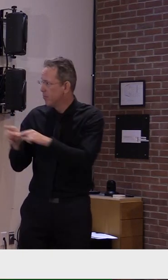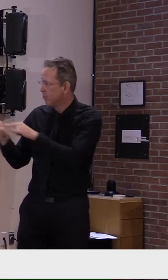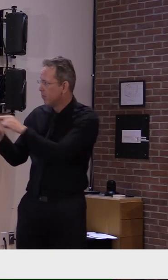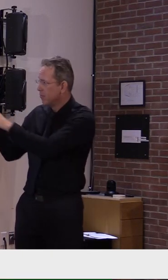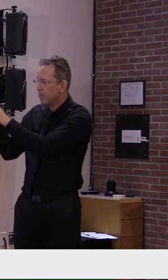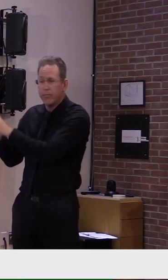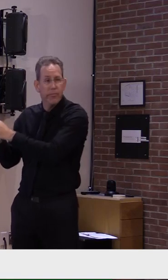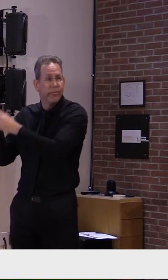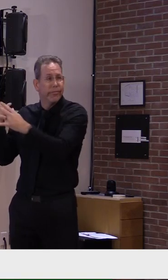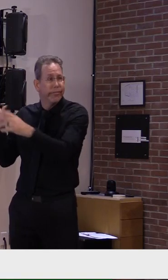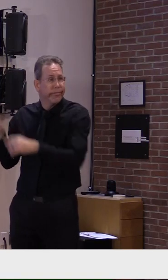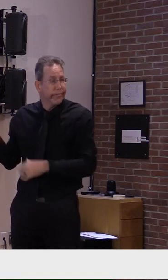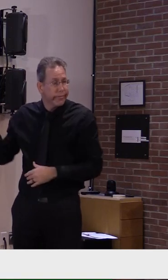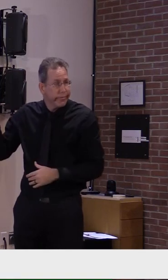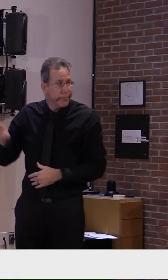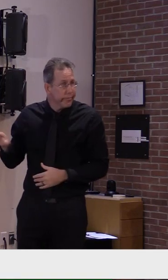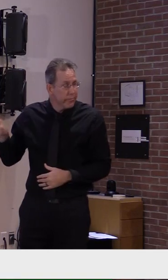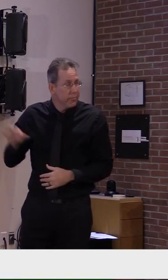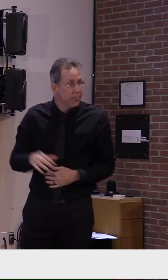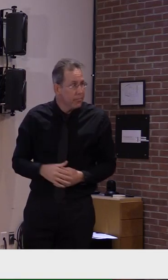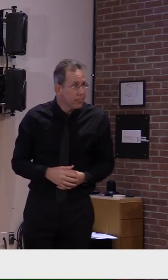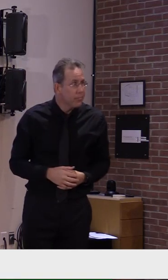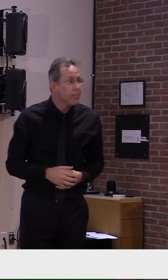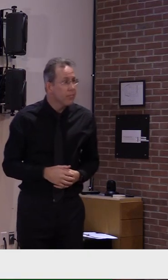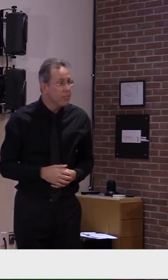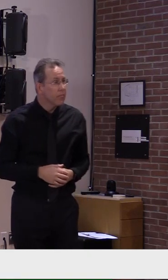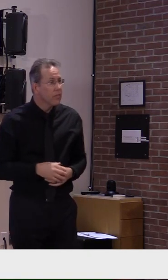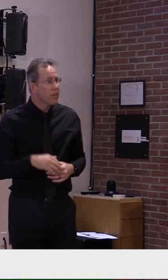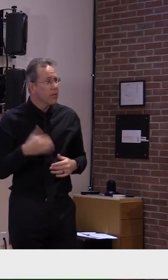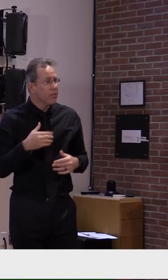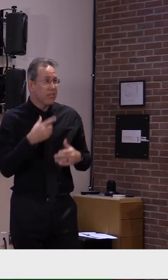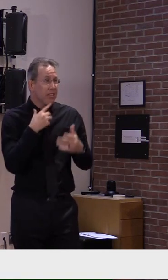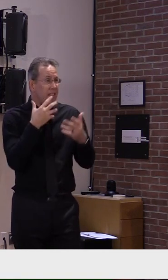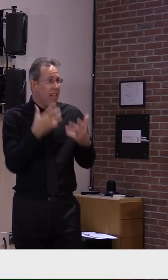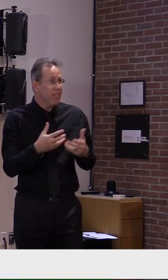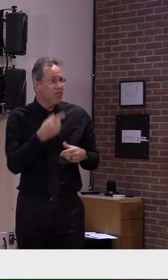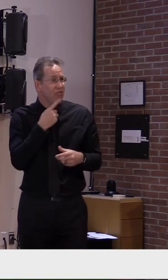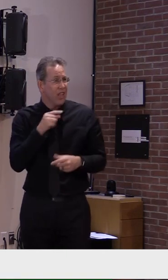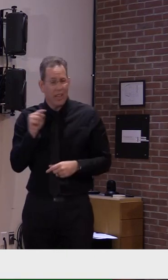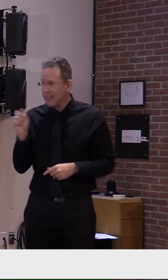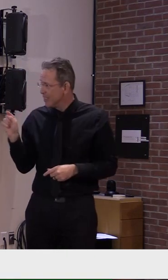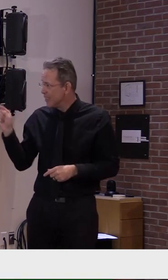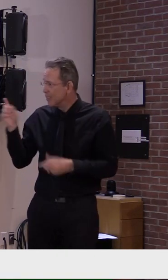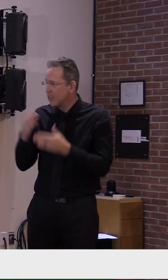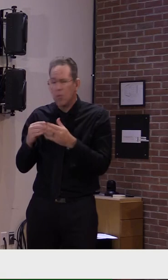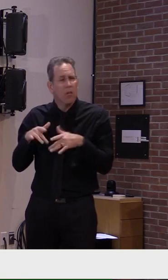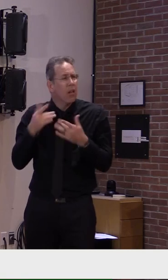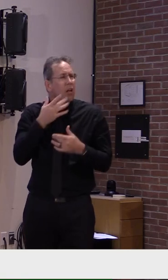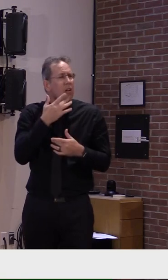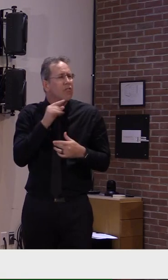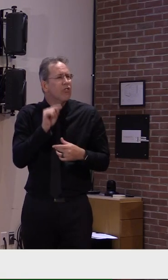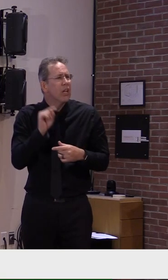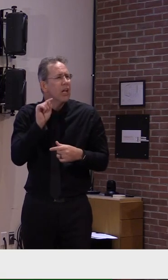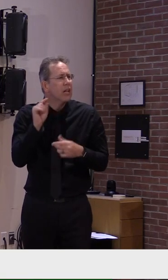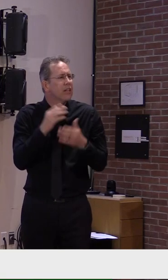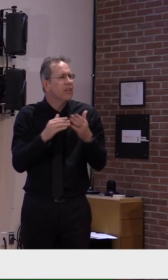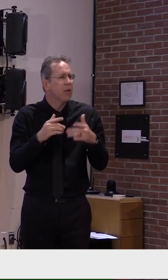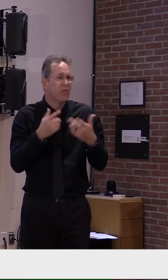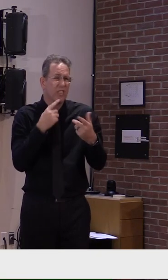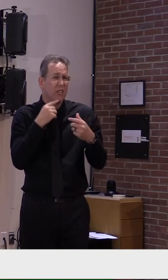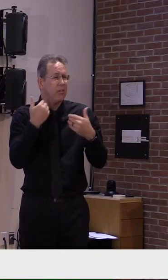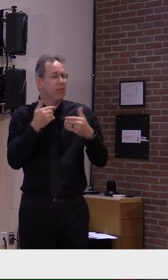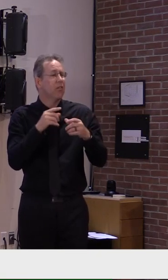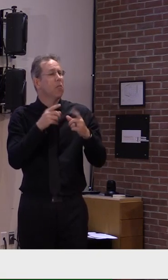It's hitting some parts of the country worse than others, but it is impacting essentially every part of our country, including us